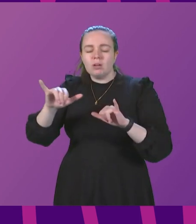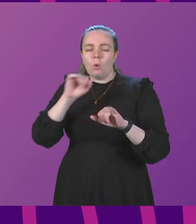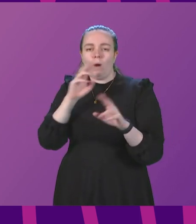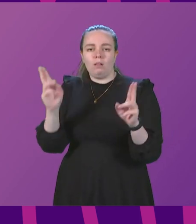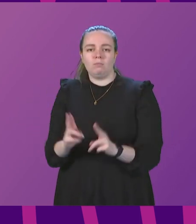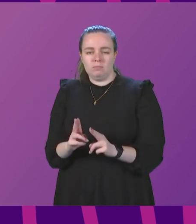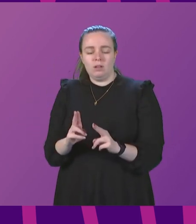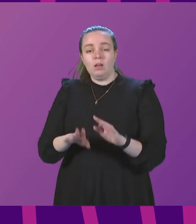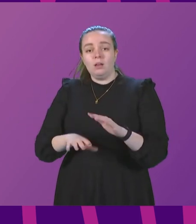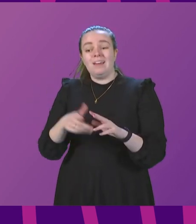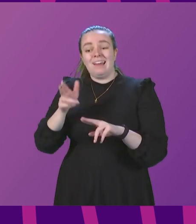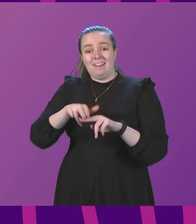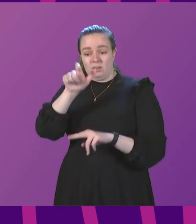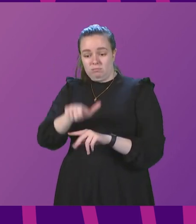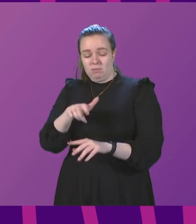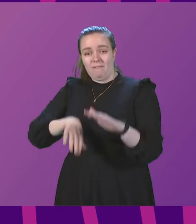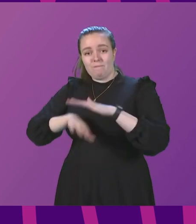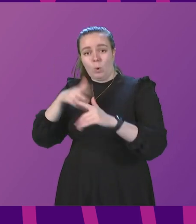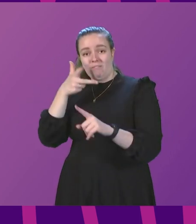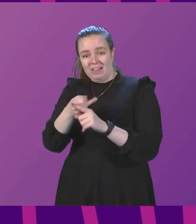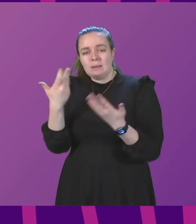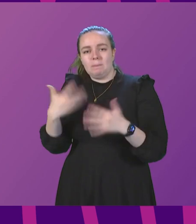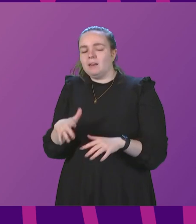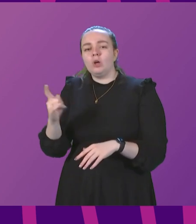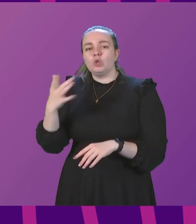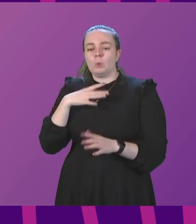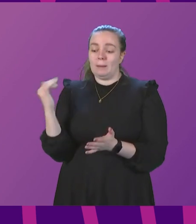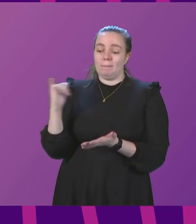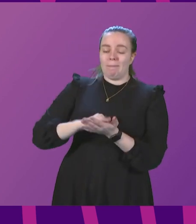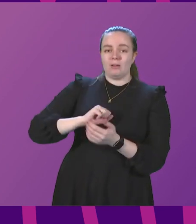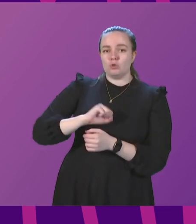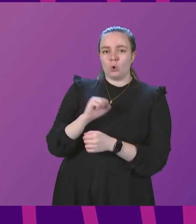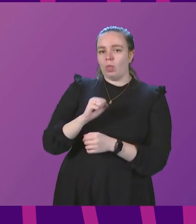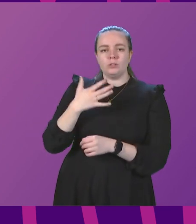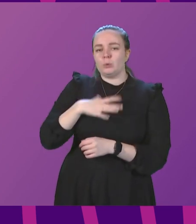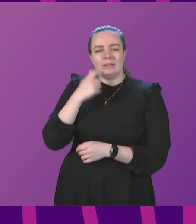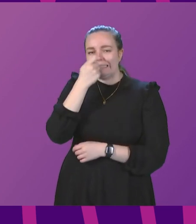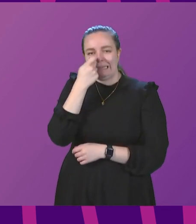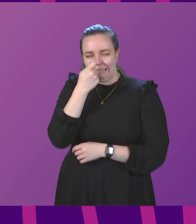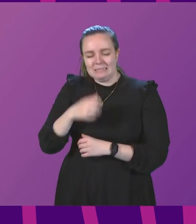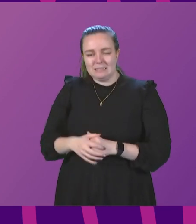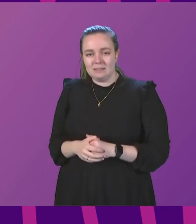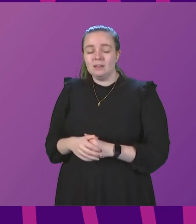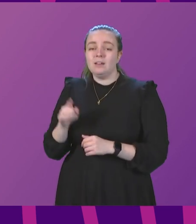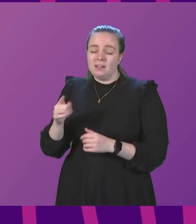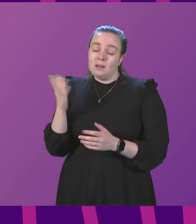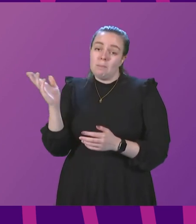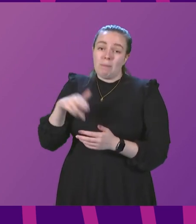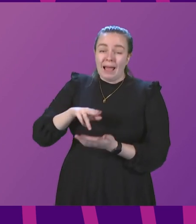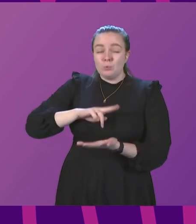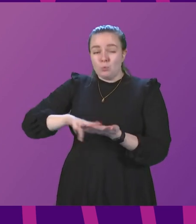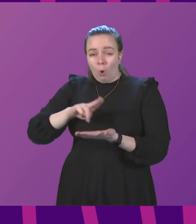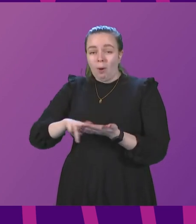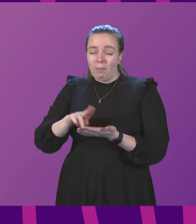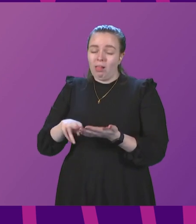travellers will no longer need to take a test on their arrival into Scotland. This return to much greater normality is, of course, very welcome